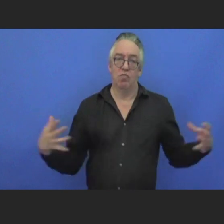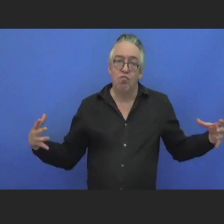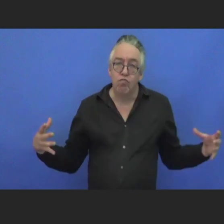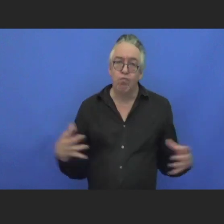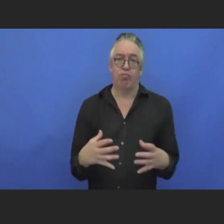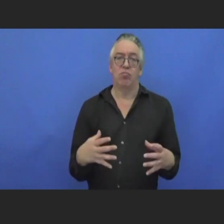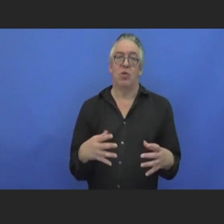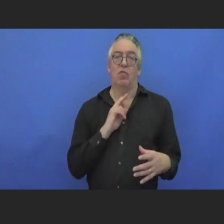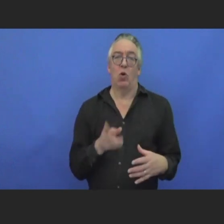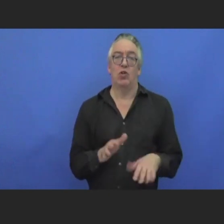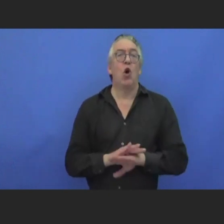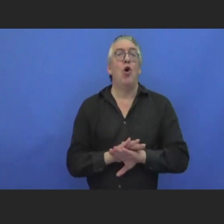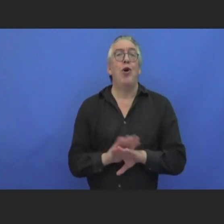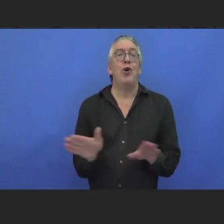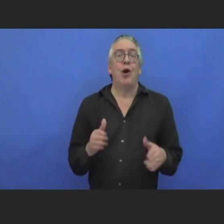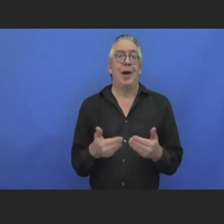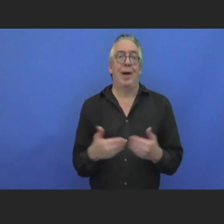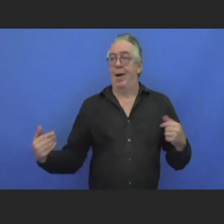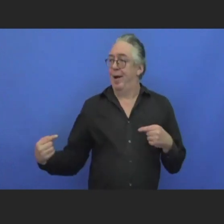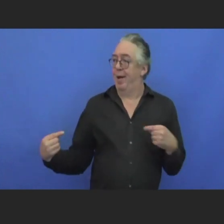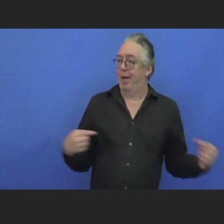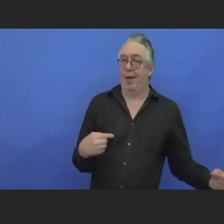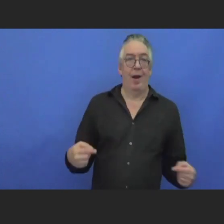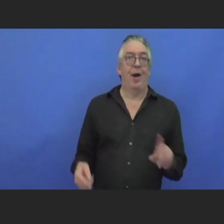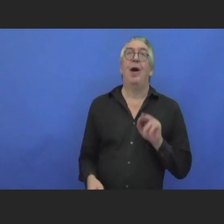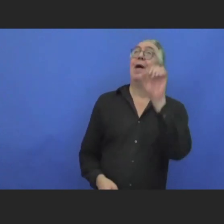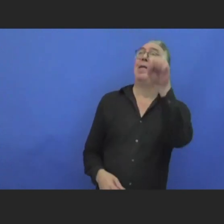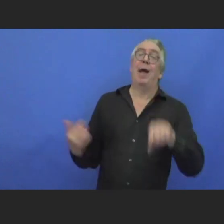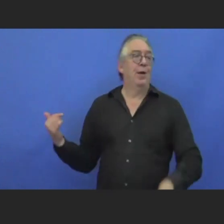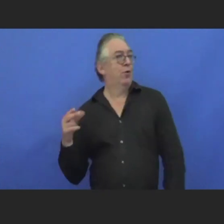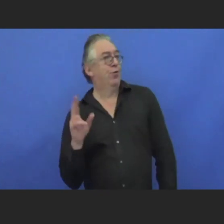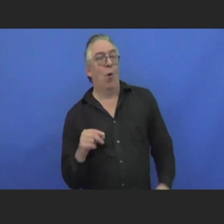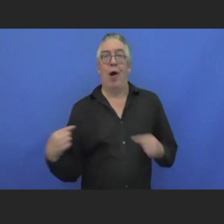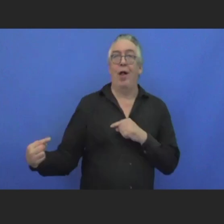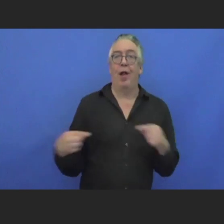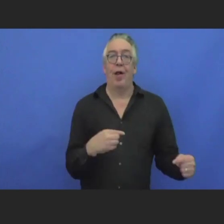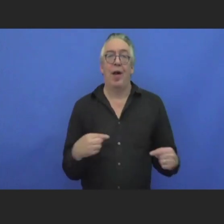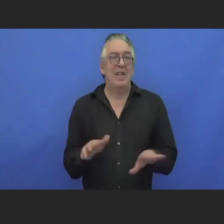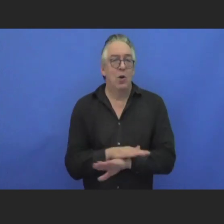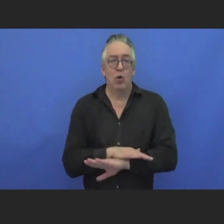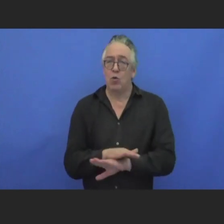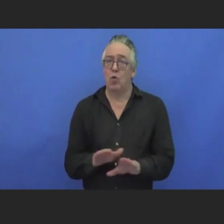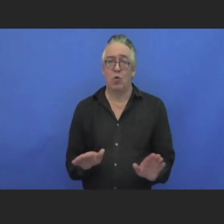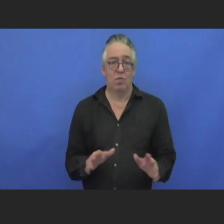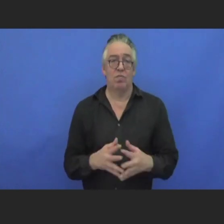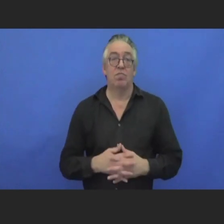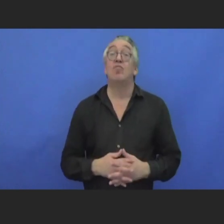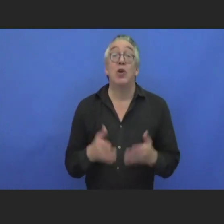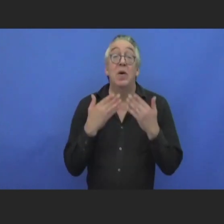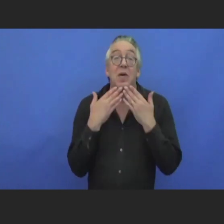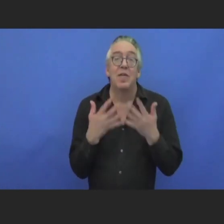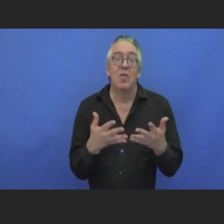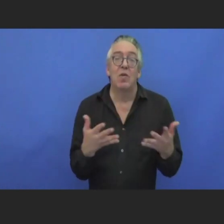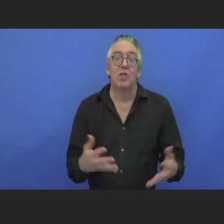fragmented. We don't fragment ourselves within the same community. Thank you very much.